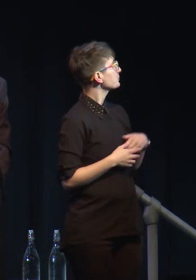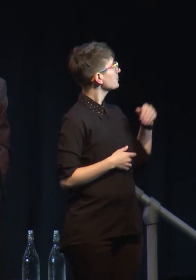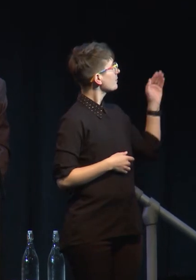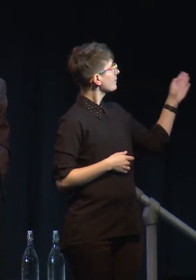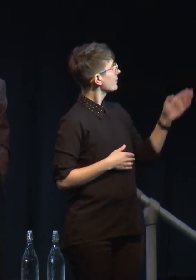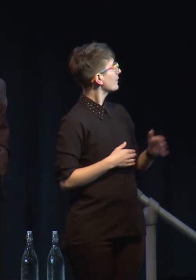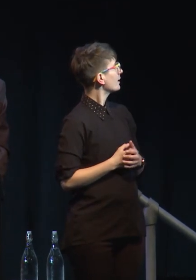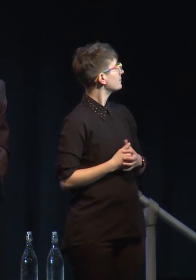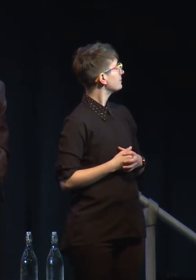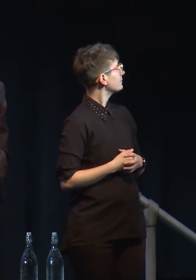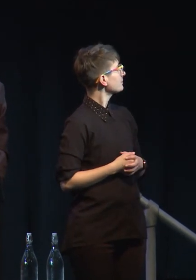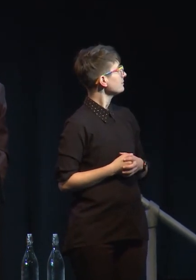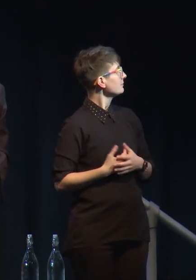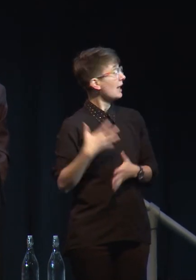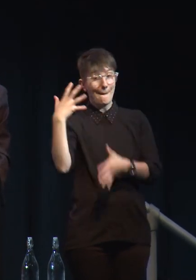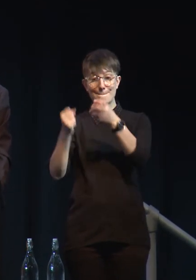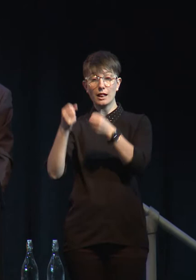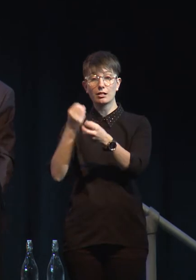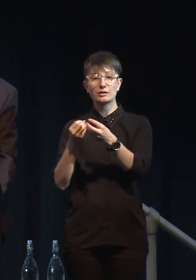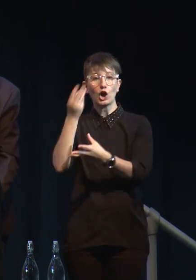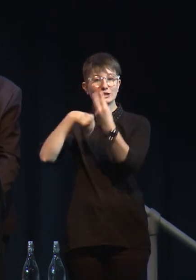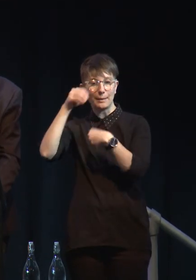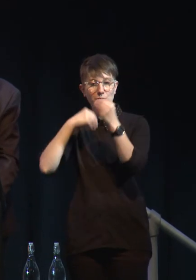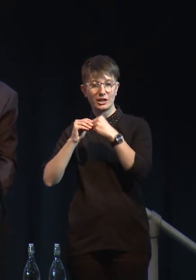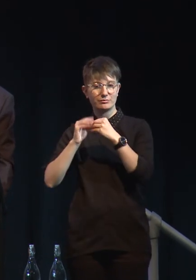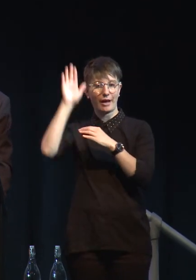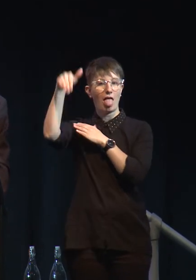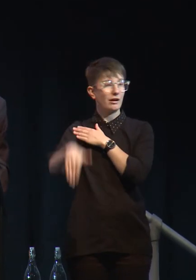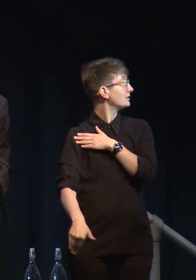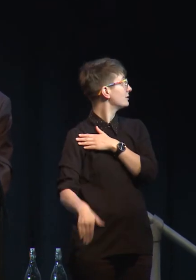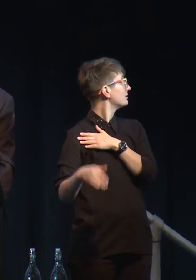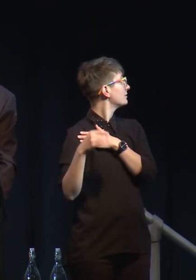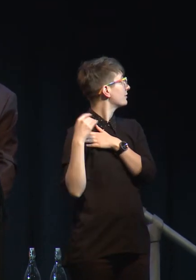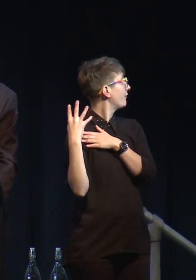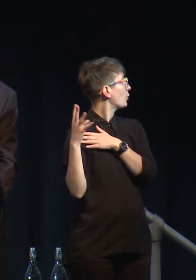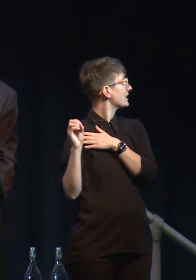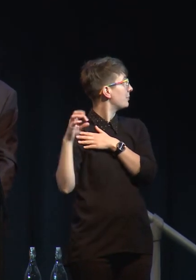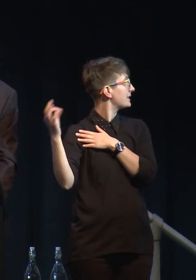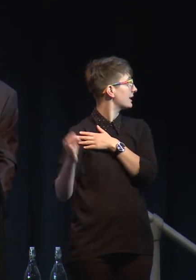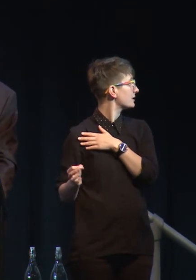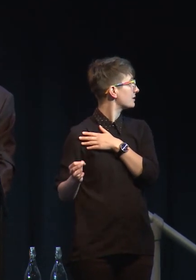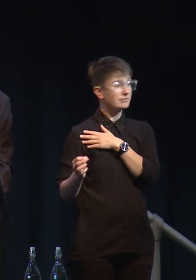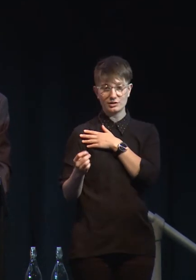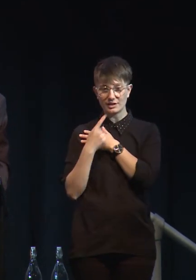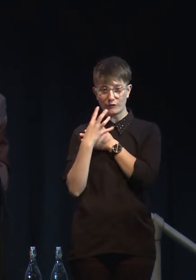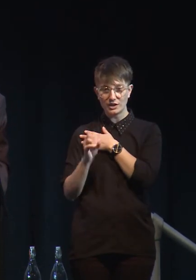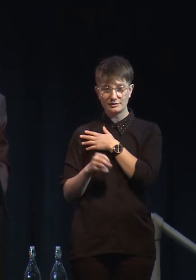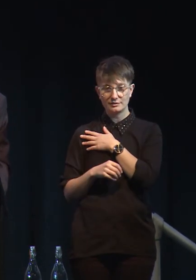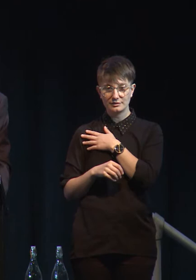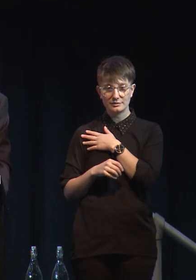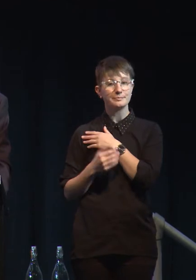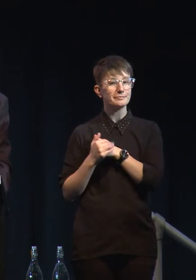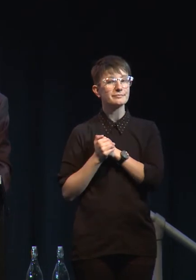and the world actually, unfortunately, follows what the U.S. does. That's why there's so much heart disease and